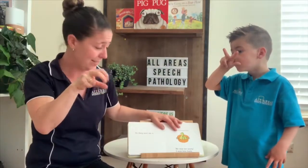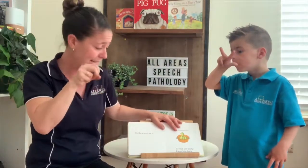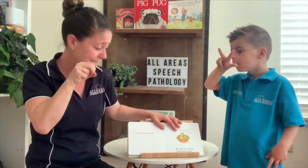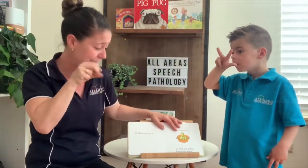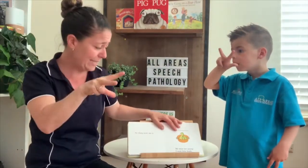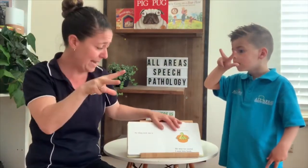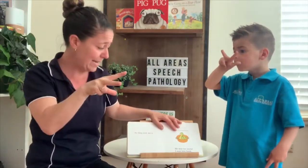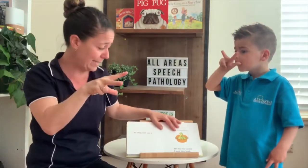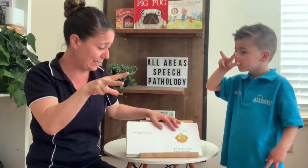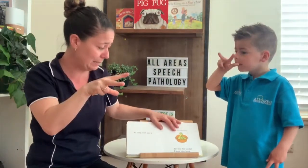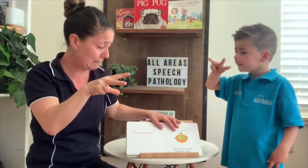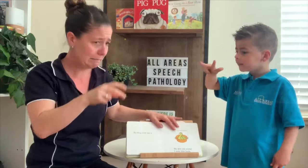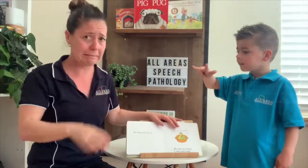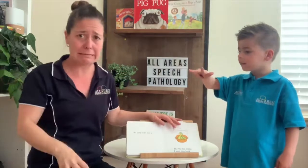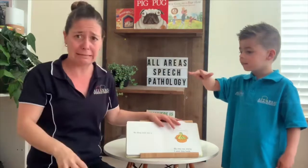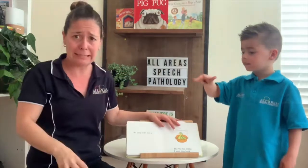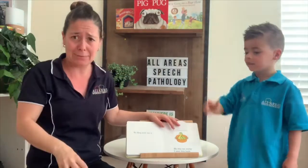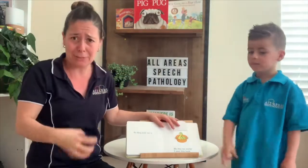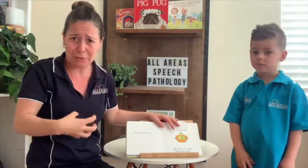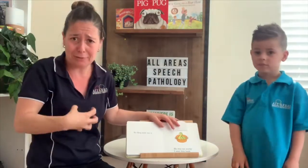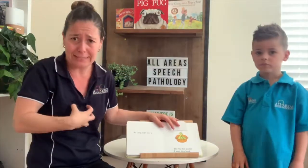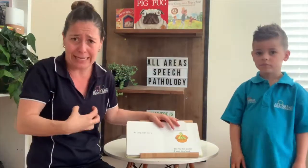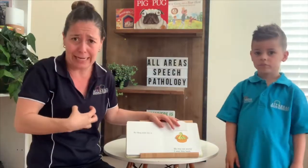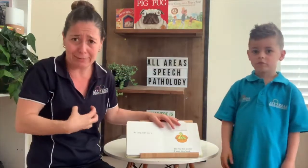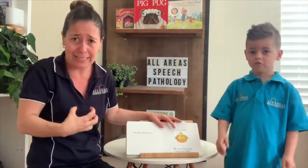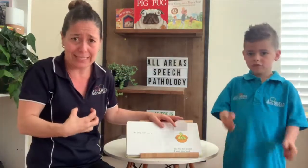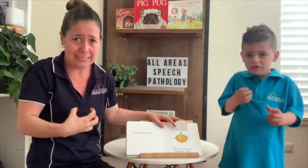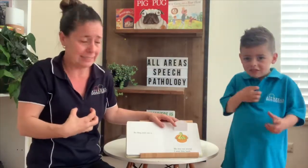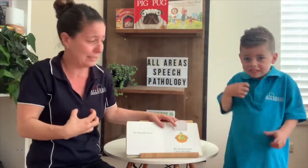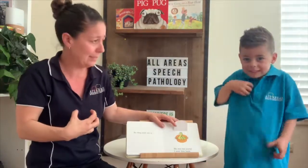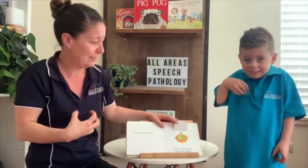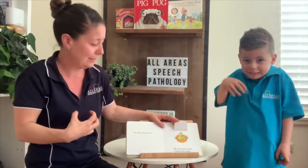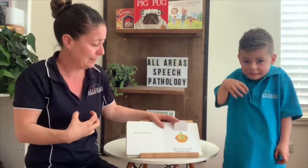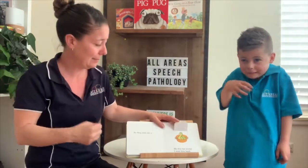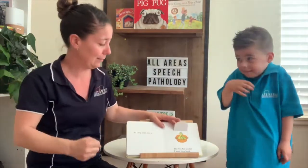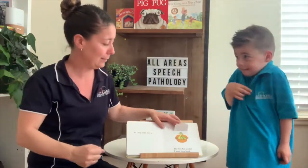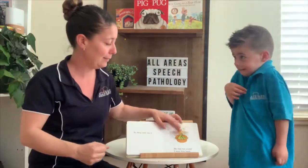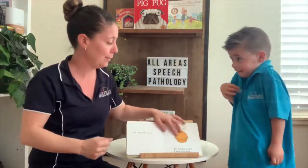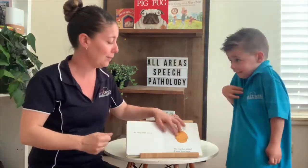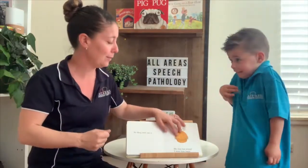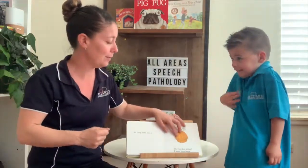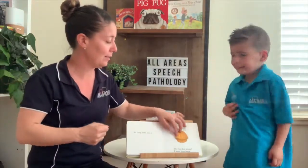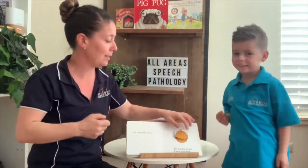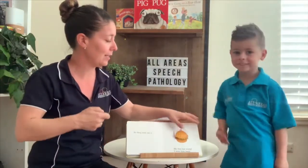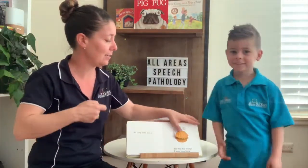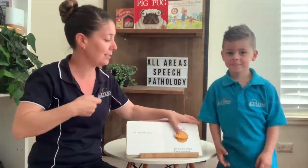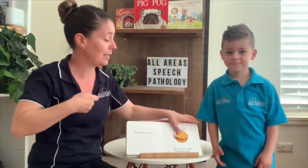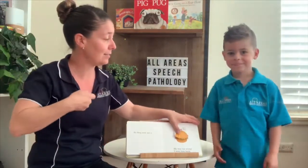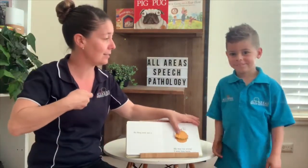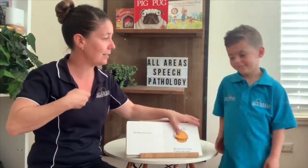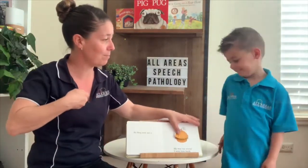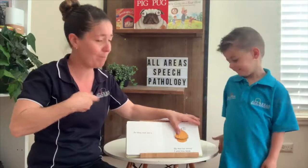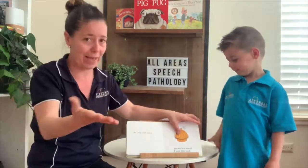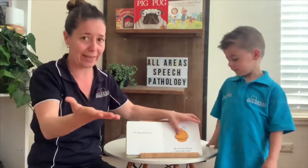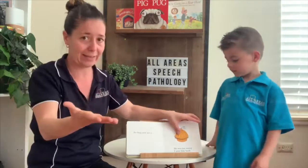A snake. Oh, he was too scary. So I sent him back.